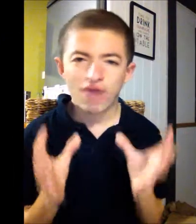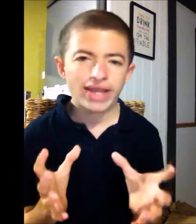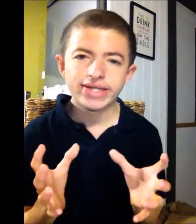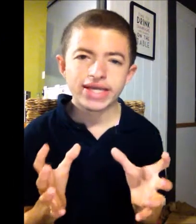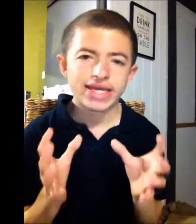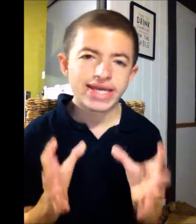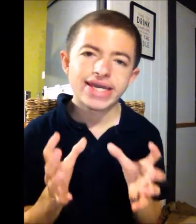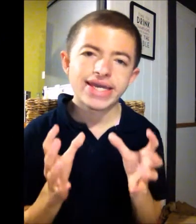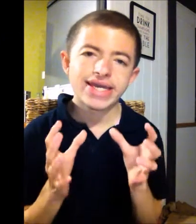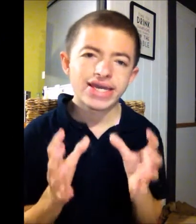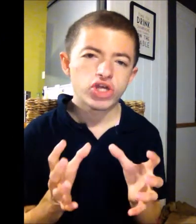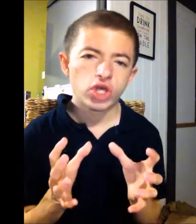writing issue.